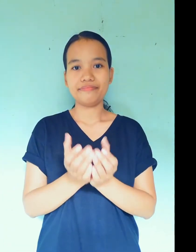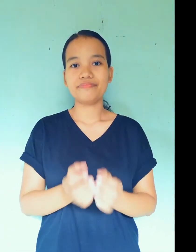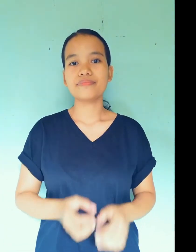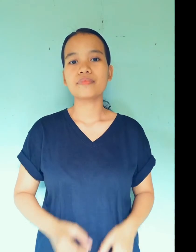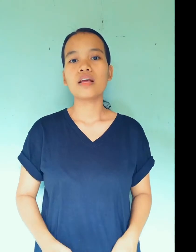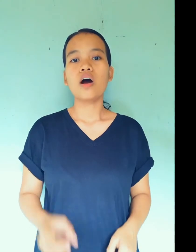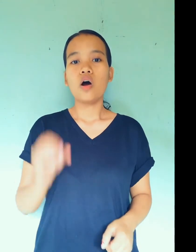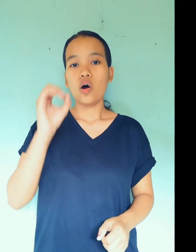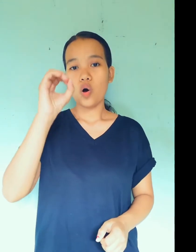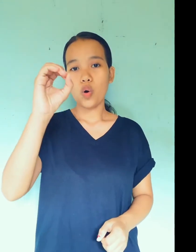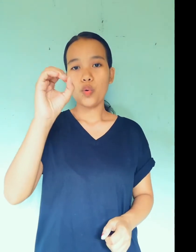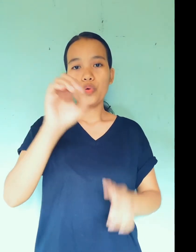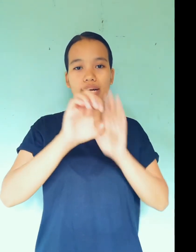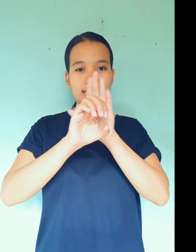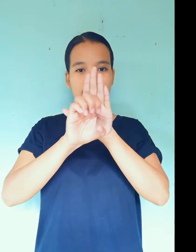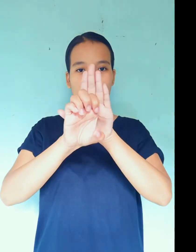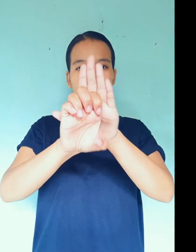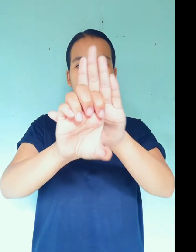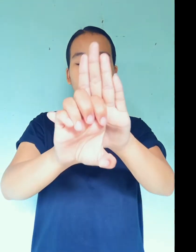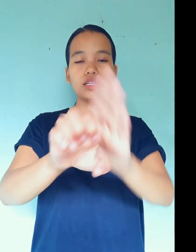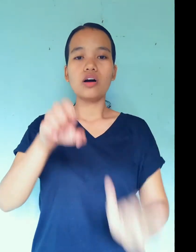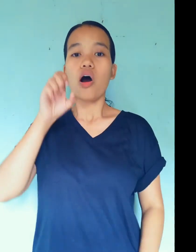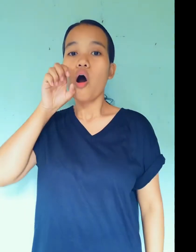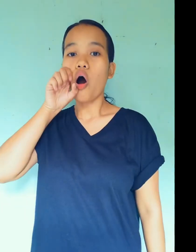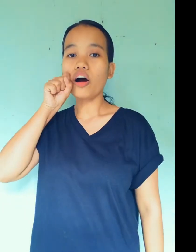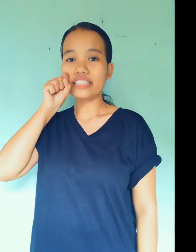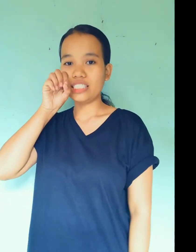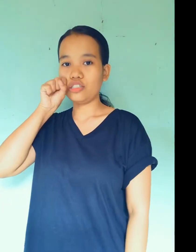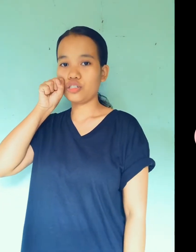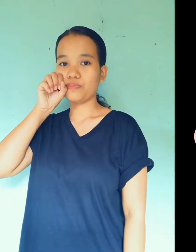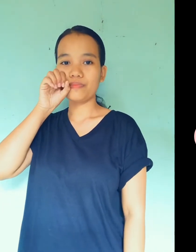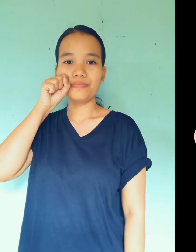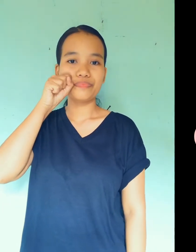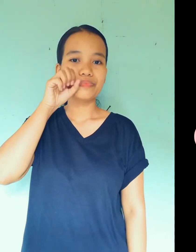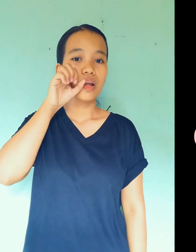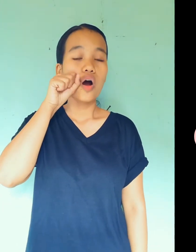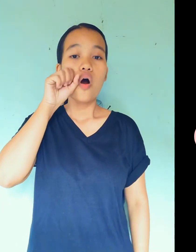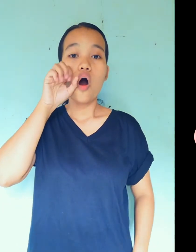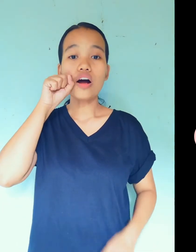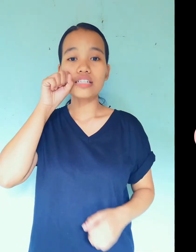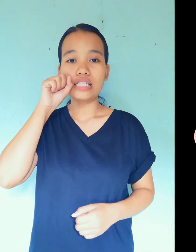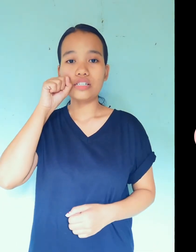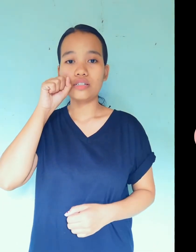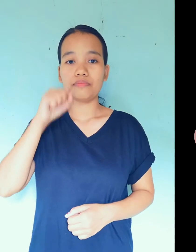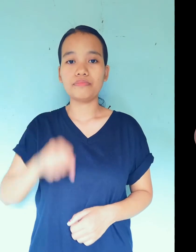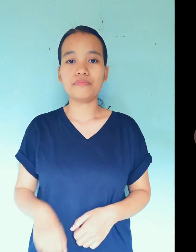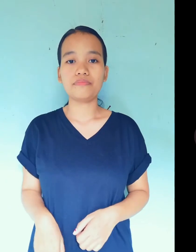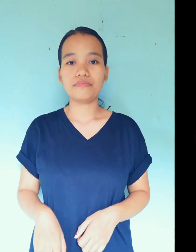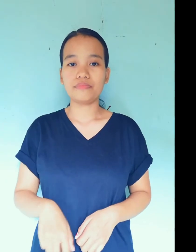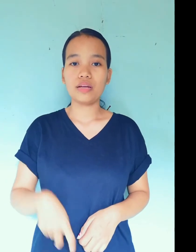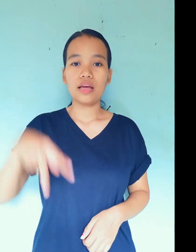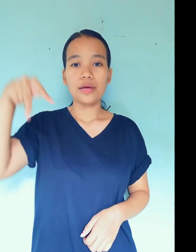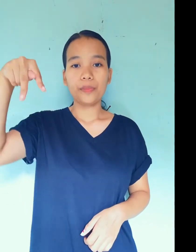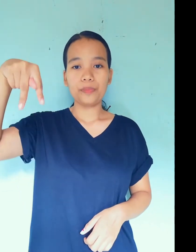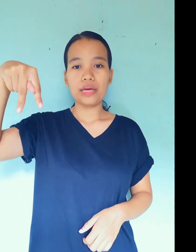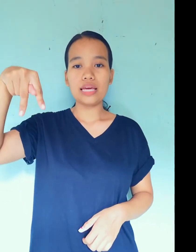O example, orange. Orange. example, P